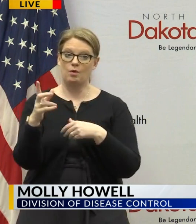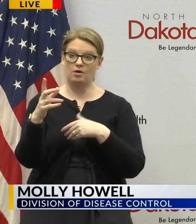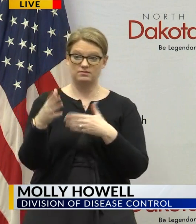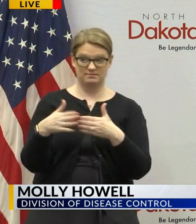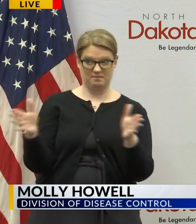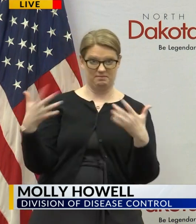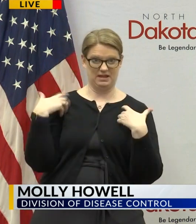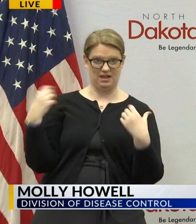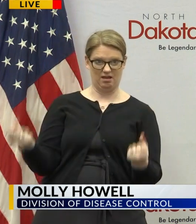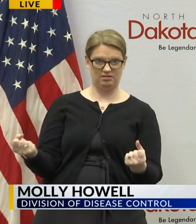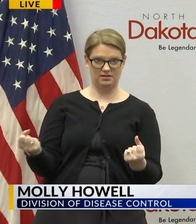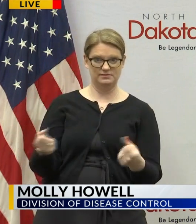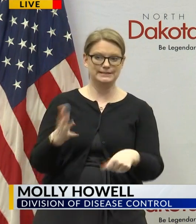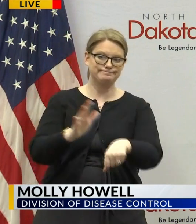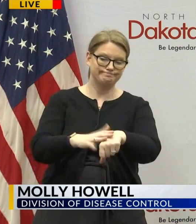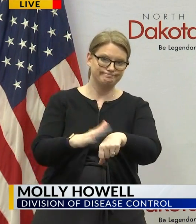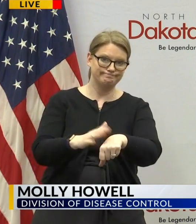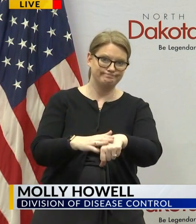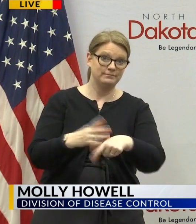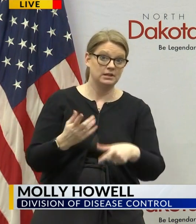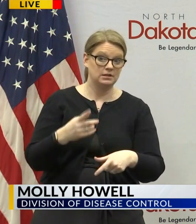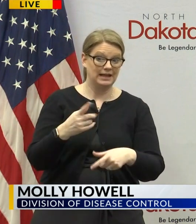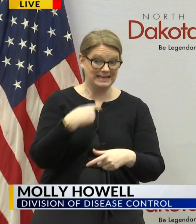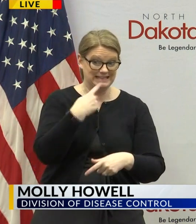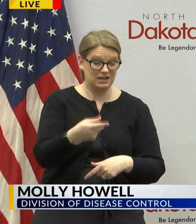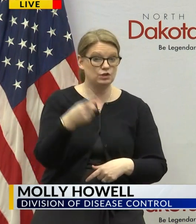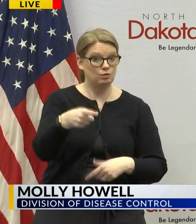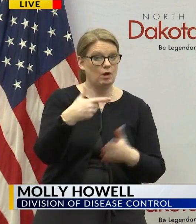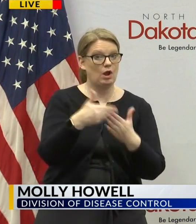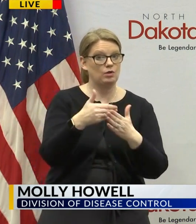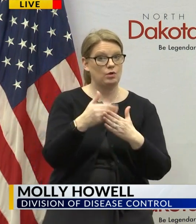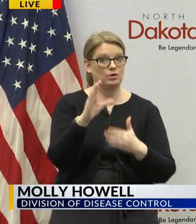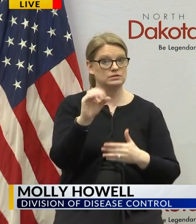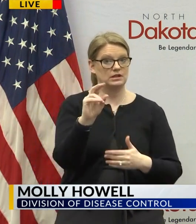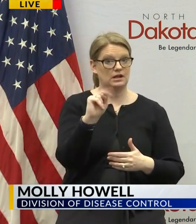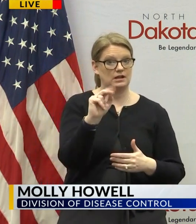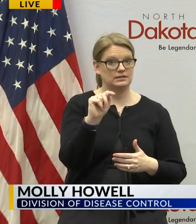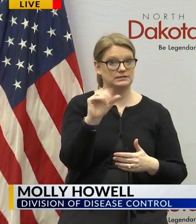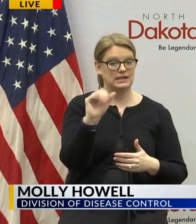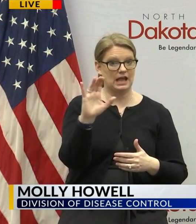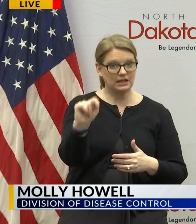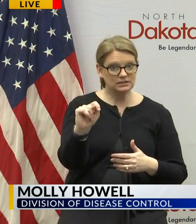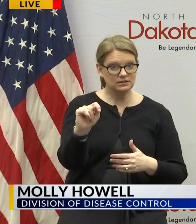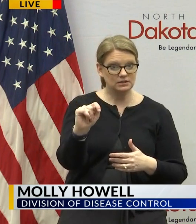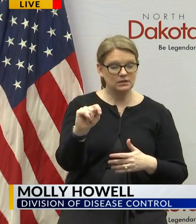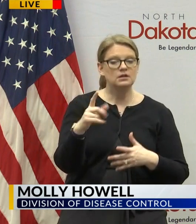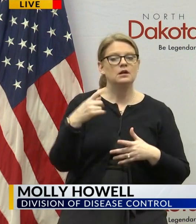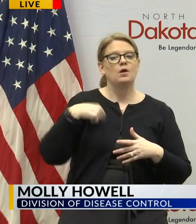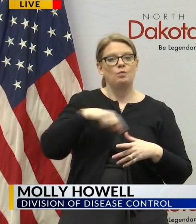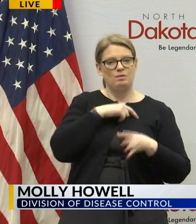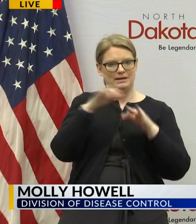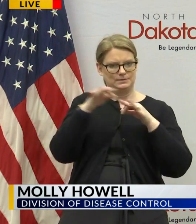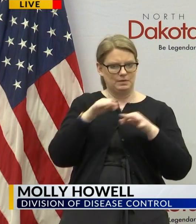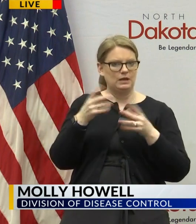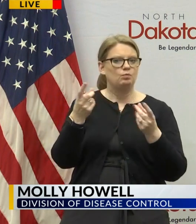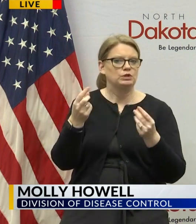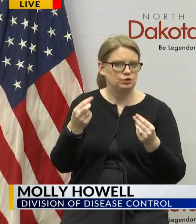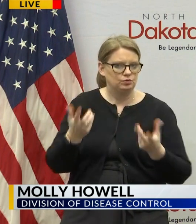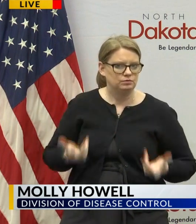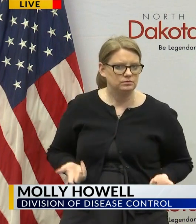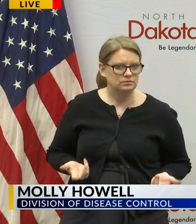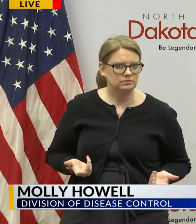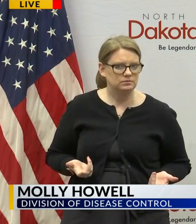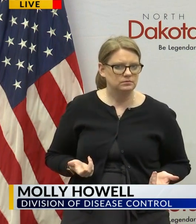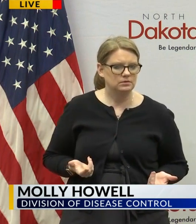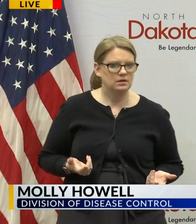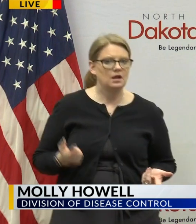notifying you that you're a close contact and then we will inform you of what steps you need to take next the reason